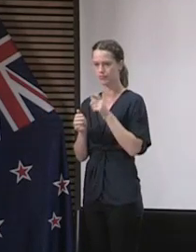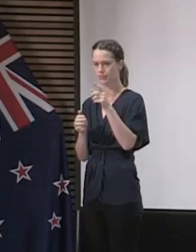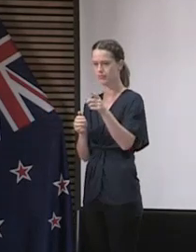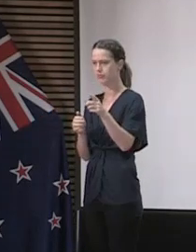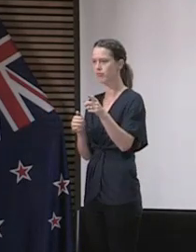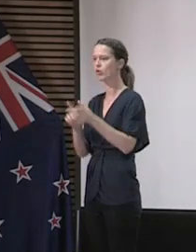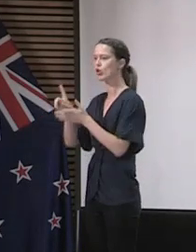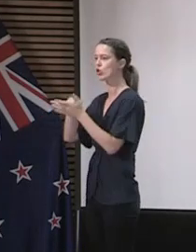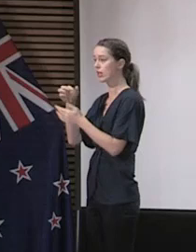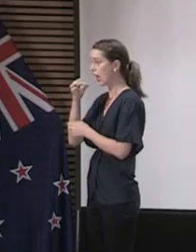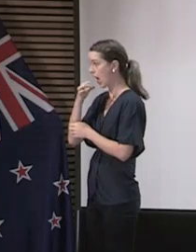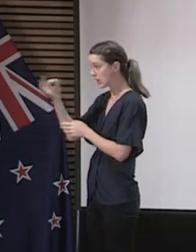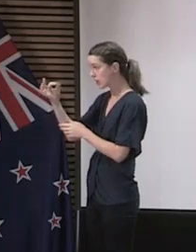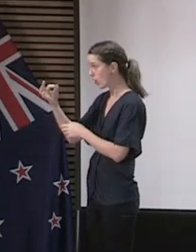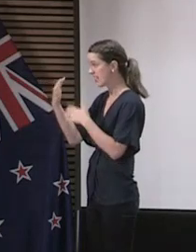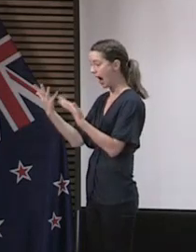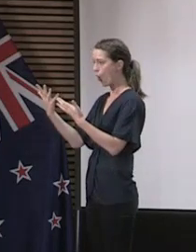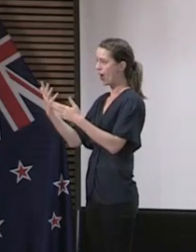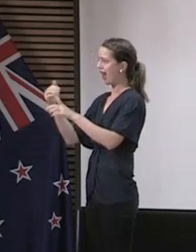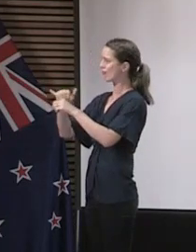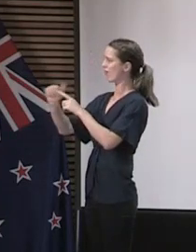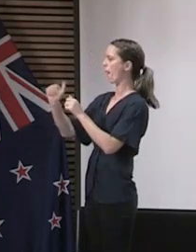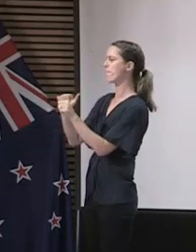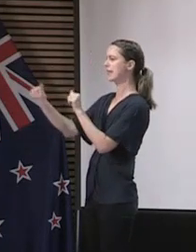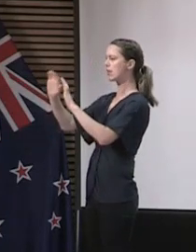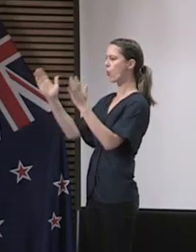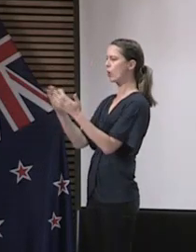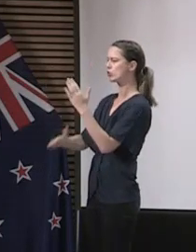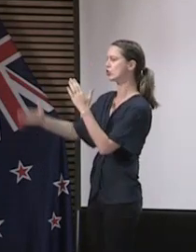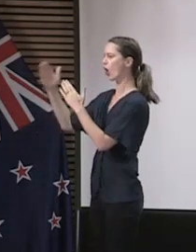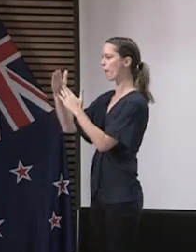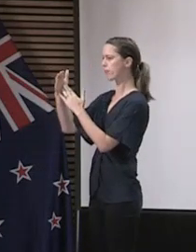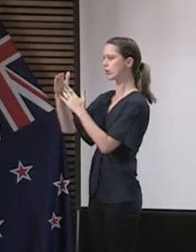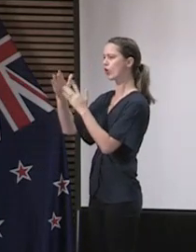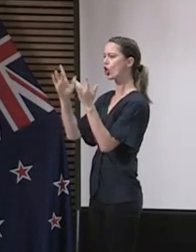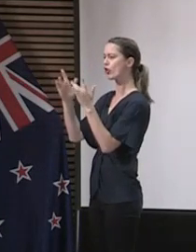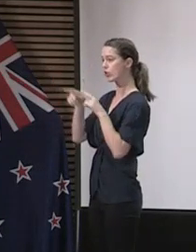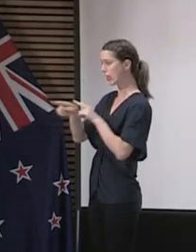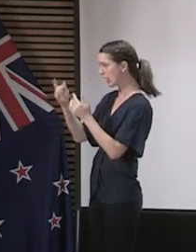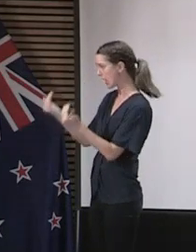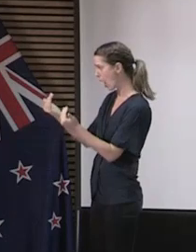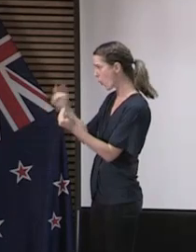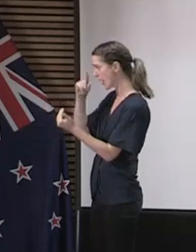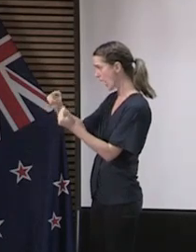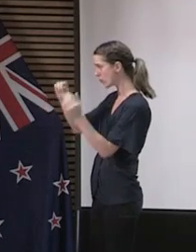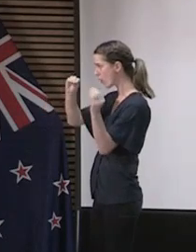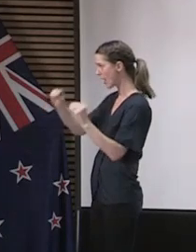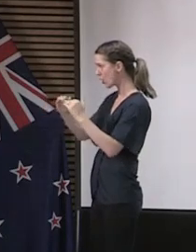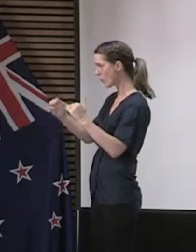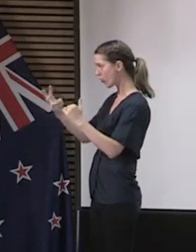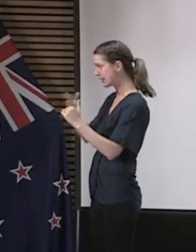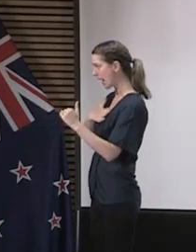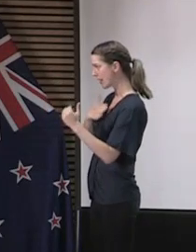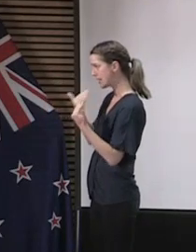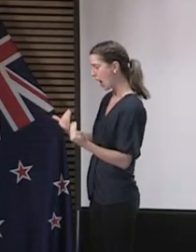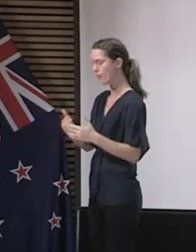Do you feel confident we can go into Level 3 safely, like you said last week? Yes, I do feel very confident we can do that, and there are